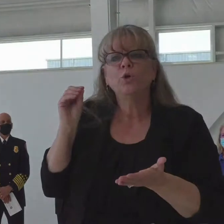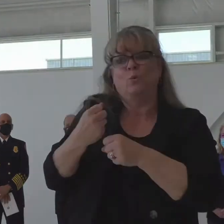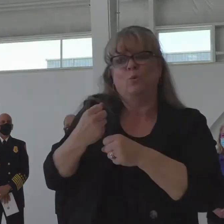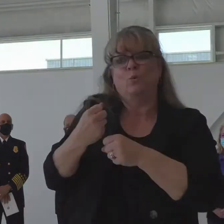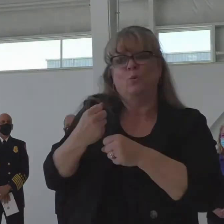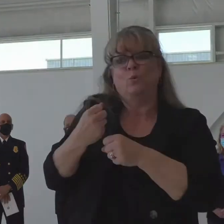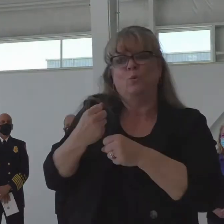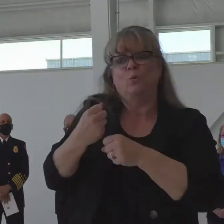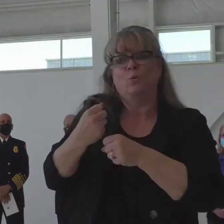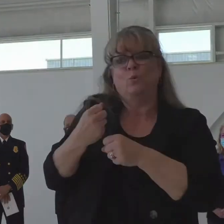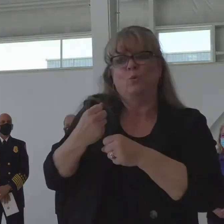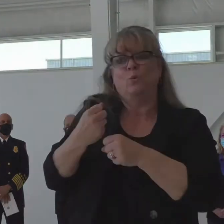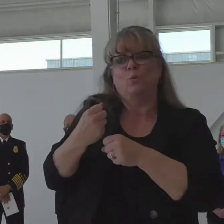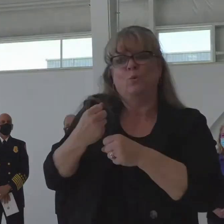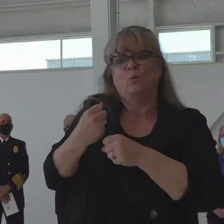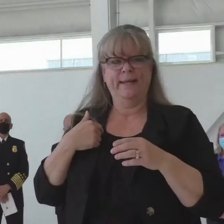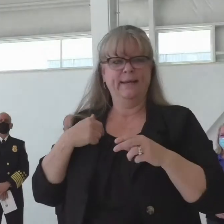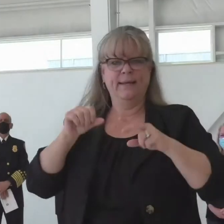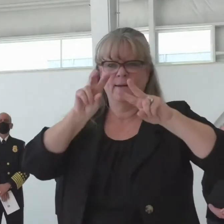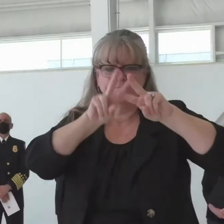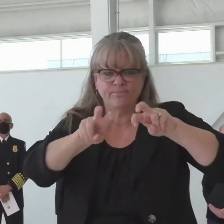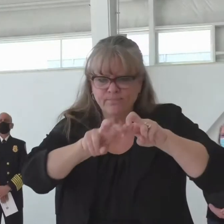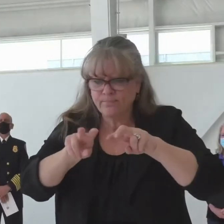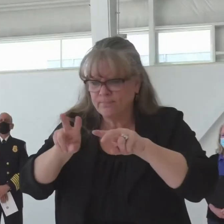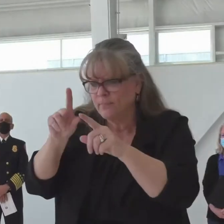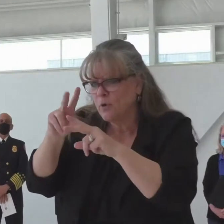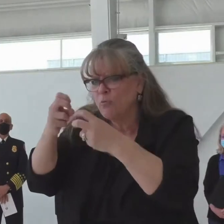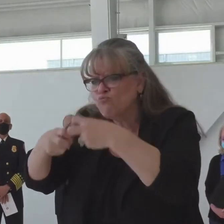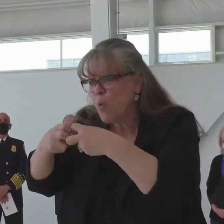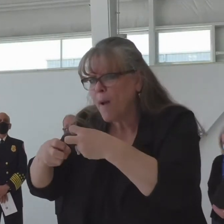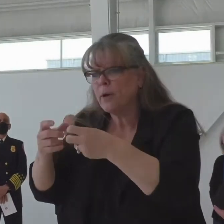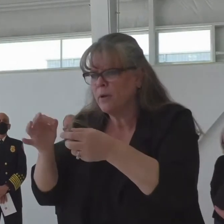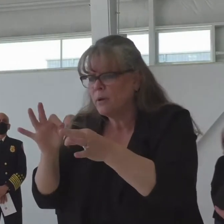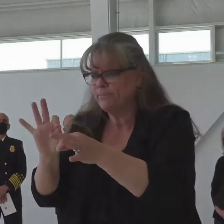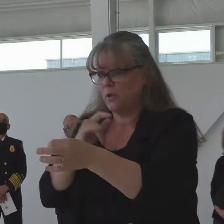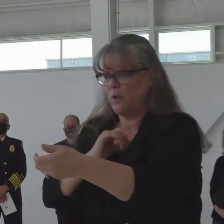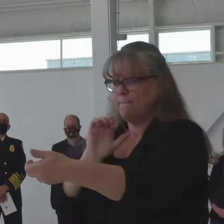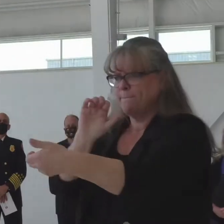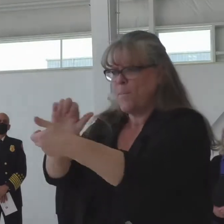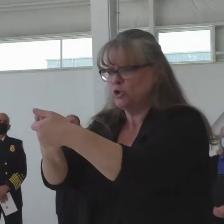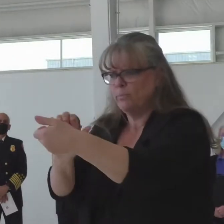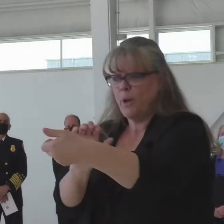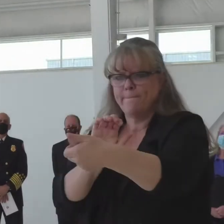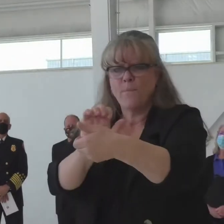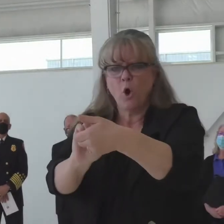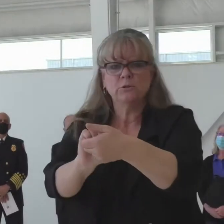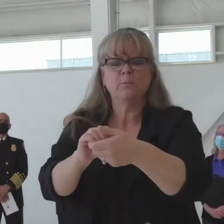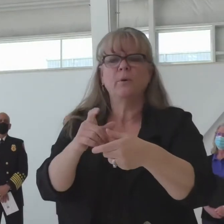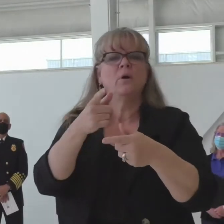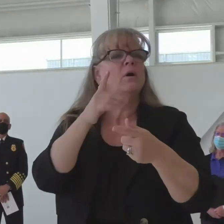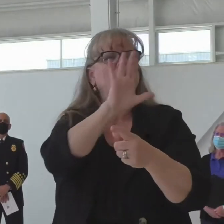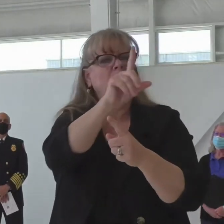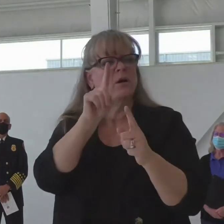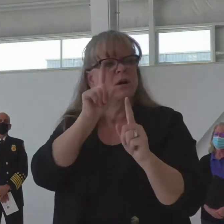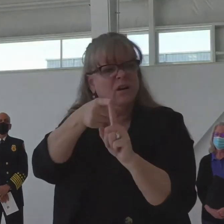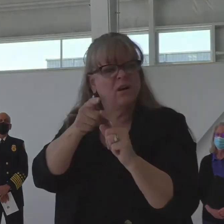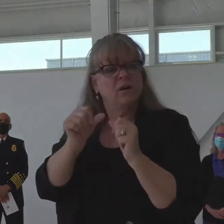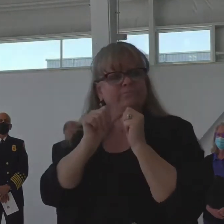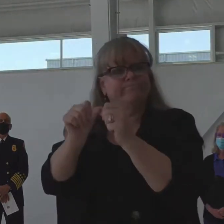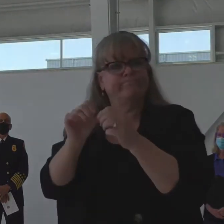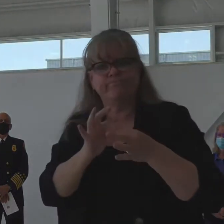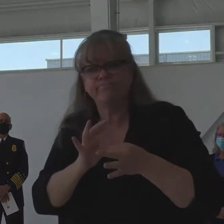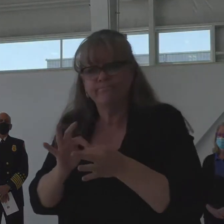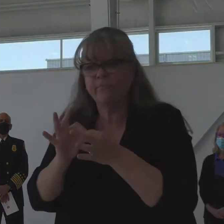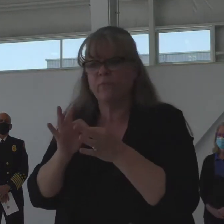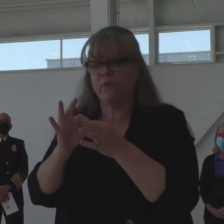looking at the fire problem with all of our partners, looking at it as a duration versus impact. And by that, I mean the longer a fire